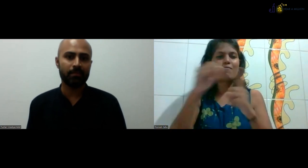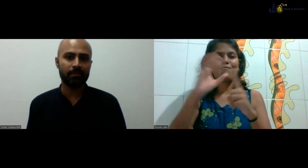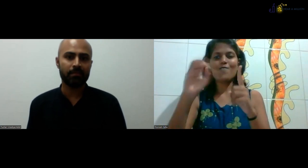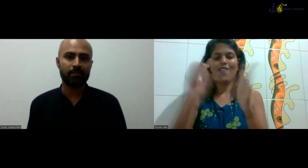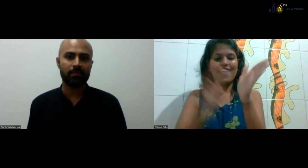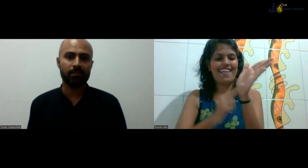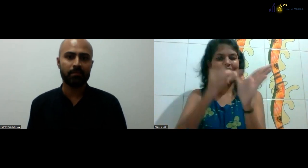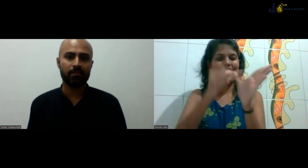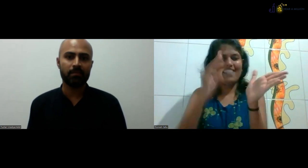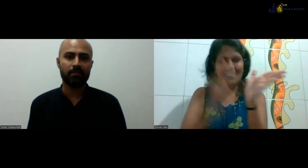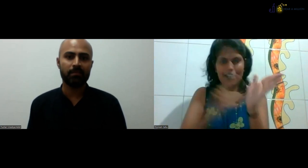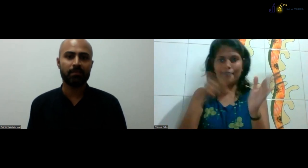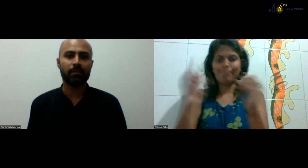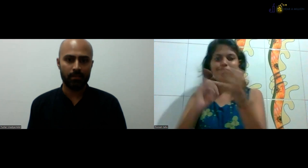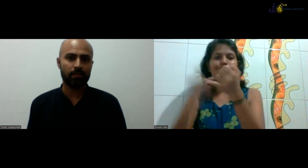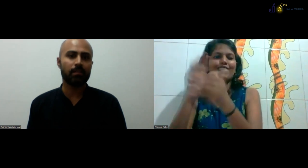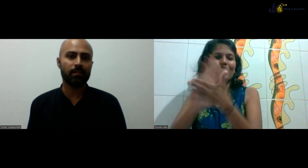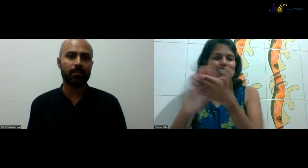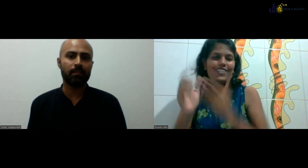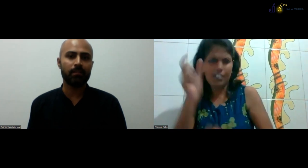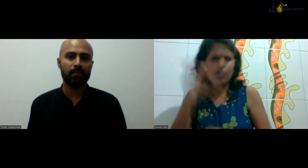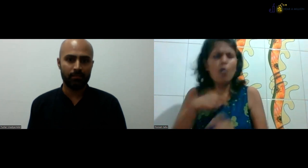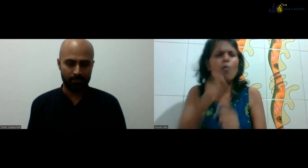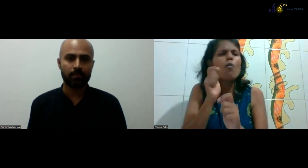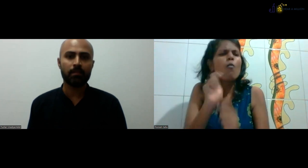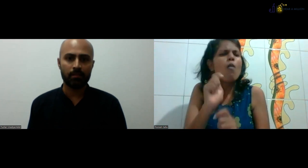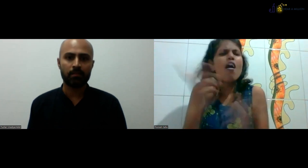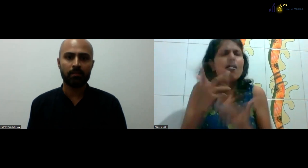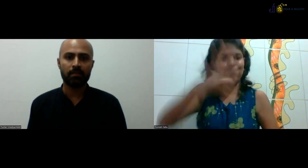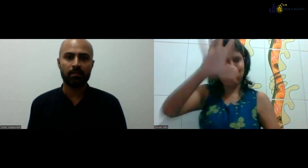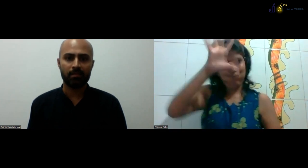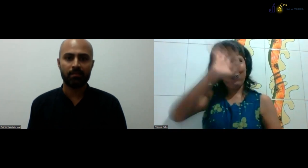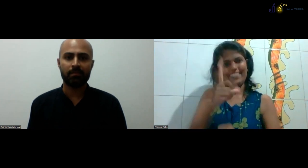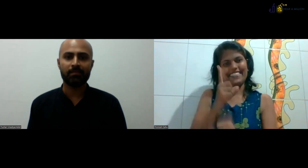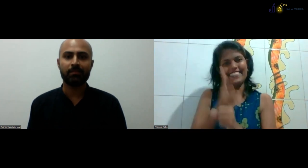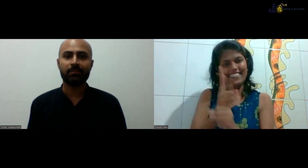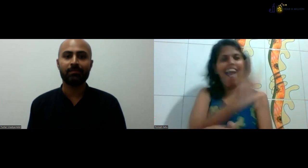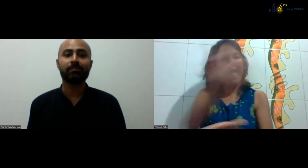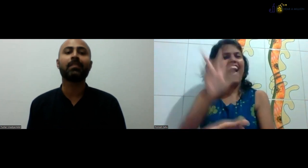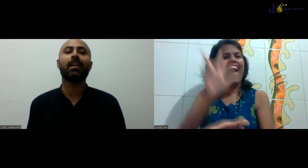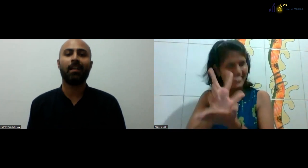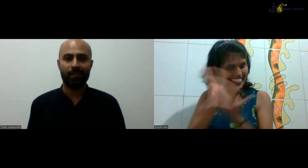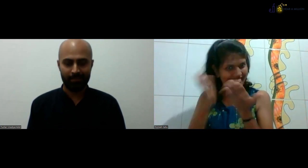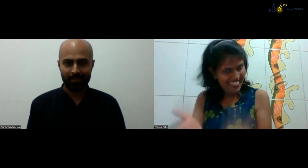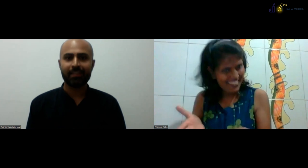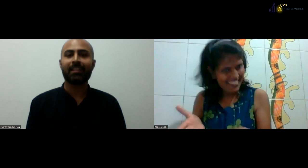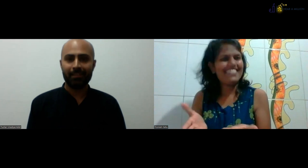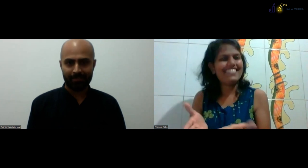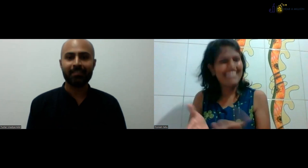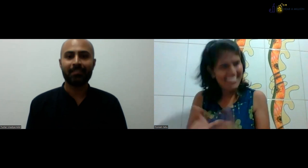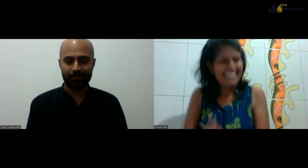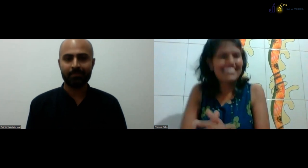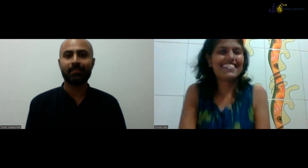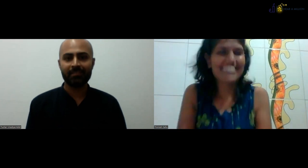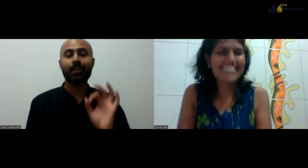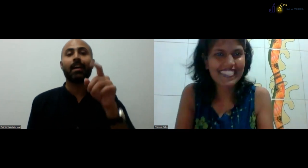is my sign name. I am P-O-O-N-A-M-S-A-H-U, Poonam Sahu. I'm a teacher at the Early Intervention